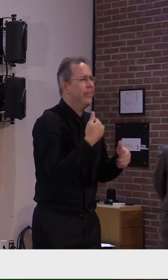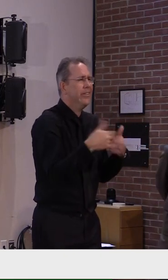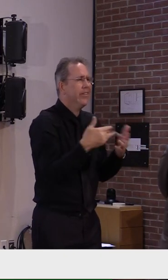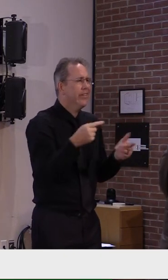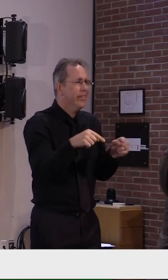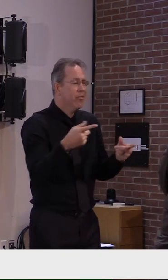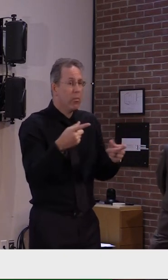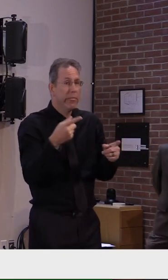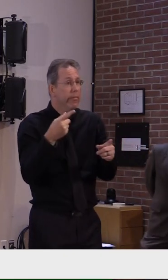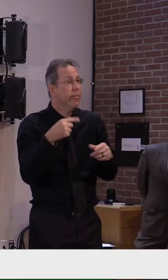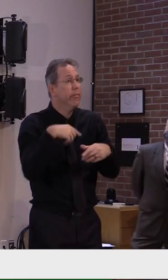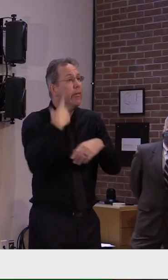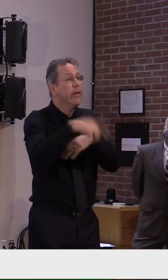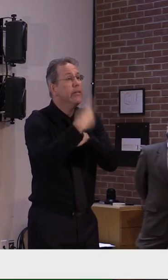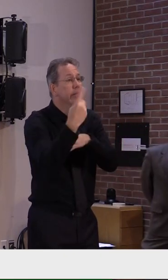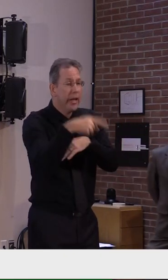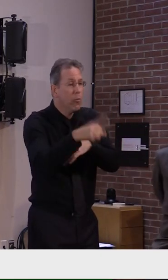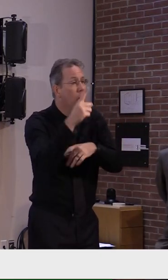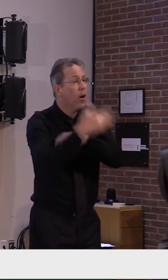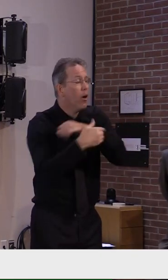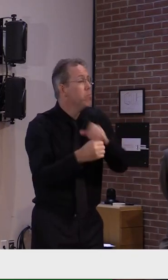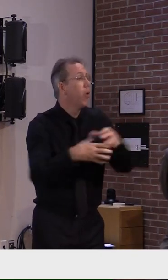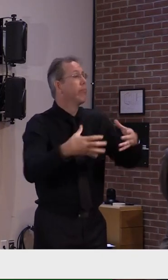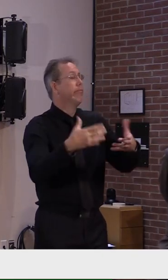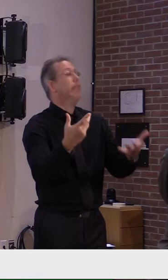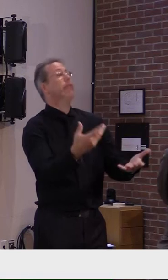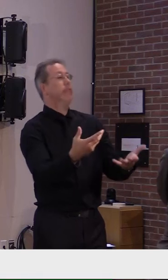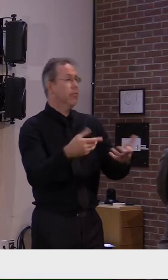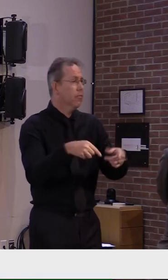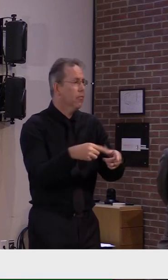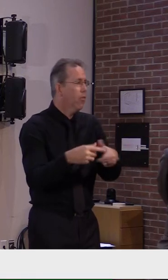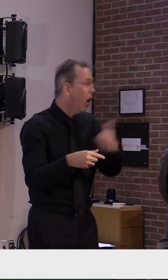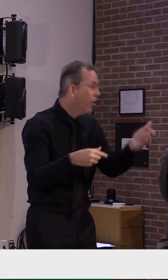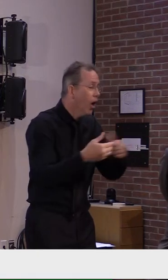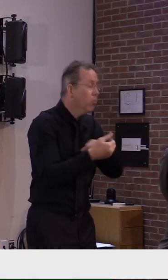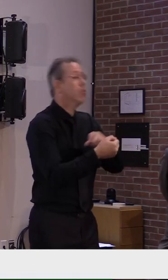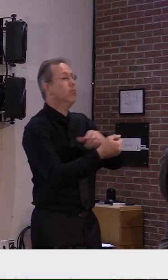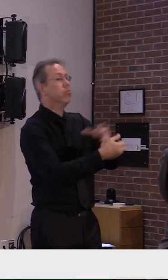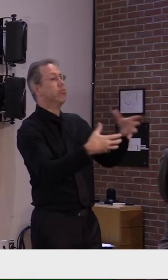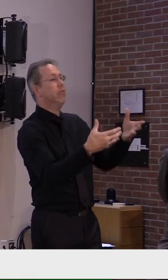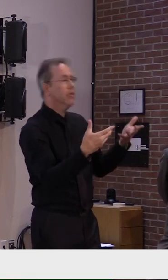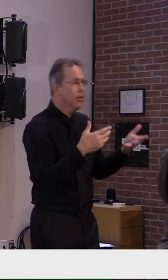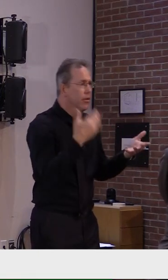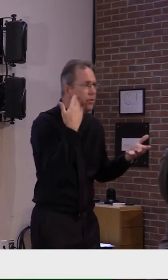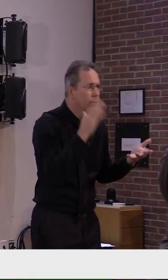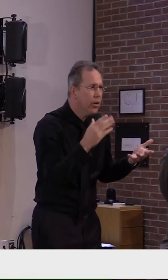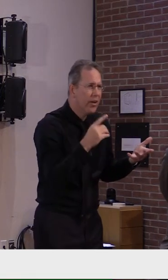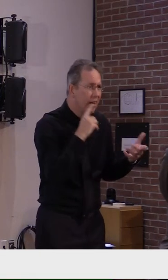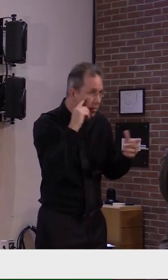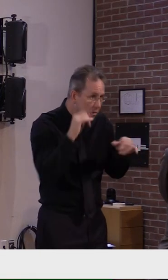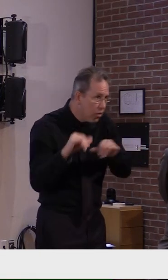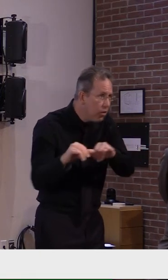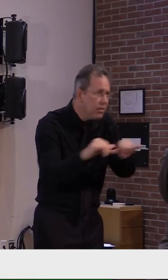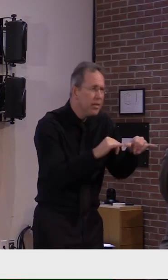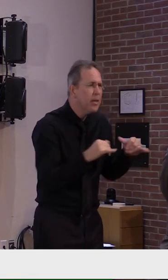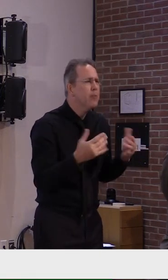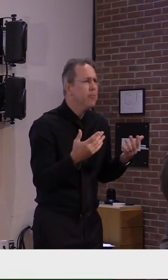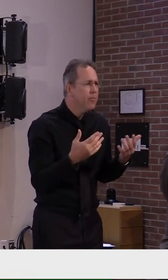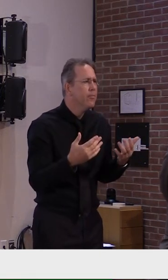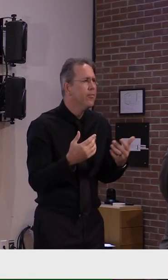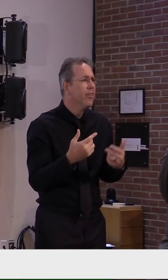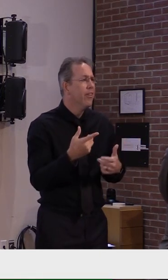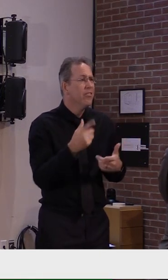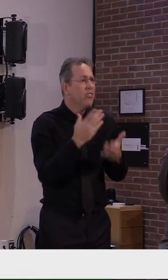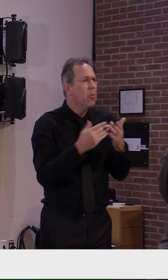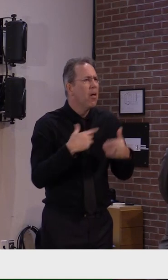we're trying to utilize this strategy. Um, and I, and I know it might seem unfair to some. Um, but, uh, but if we're not